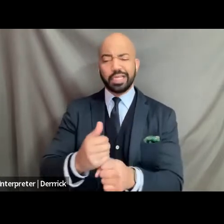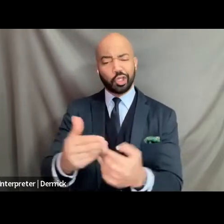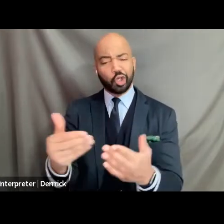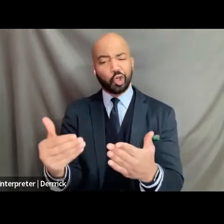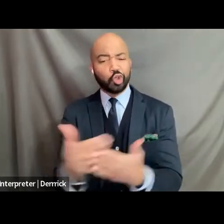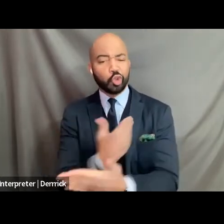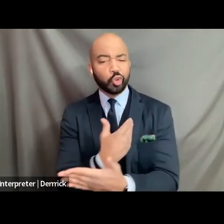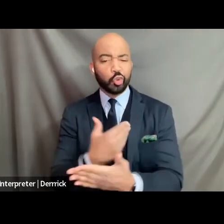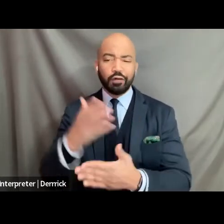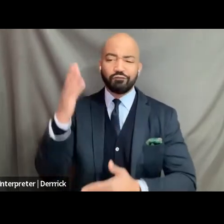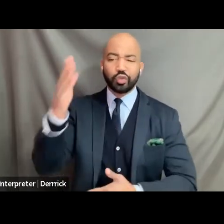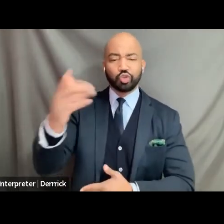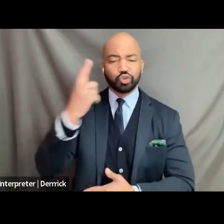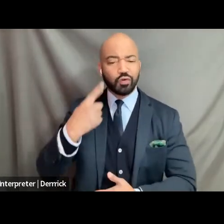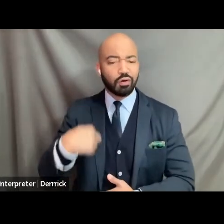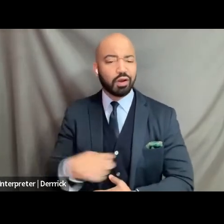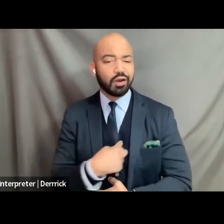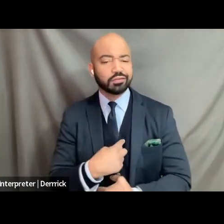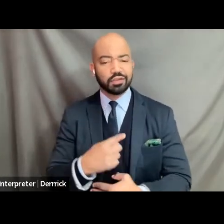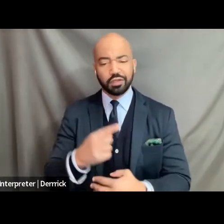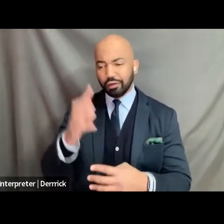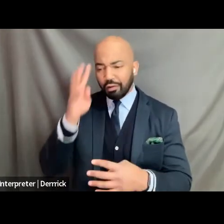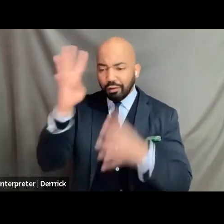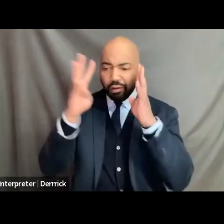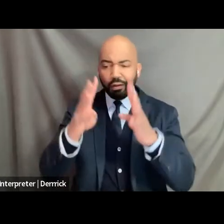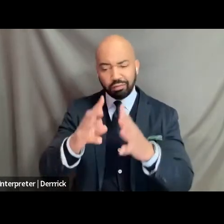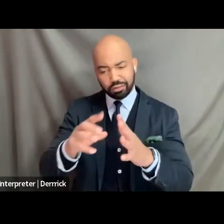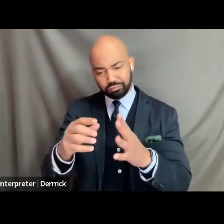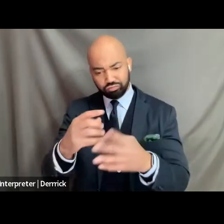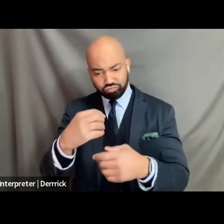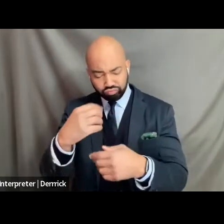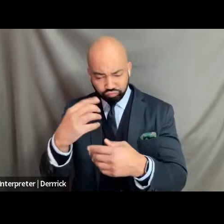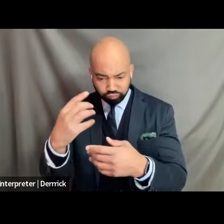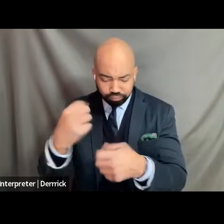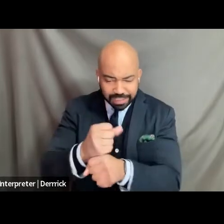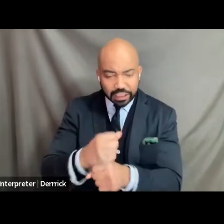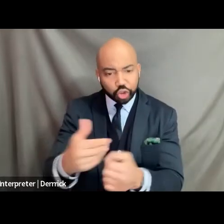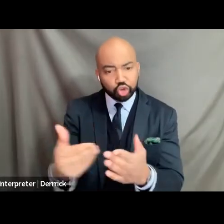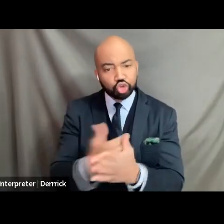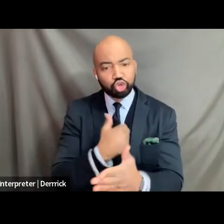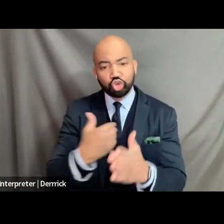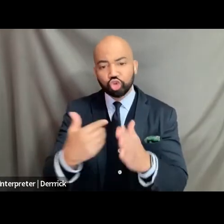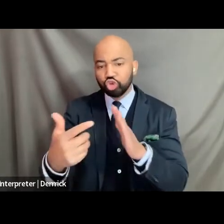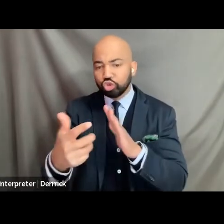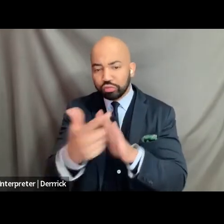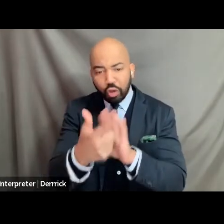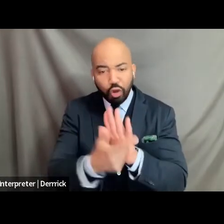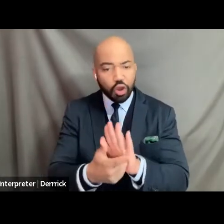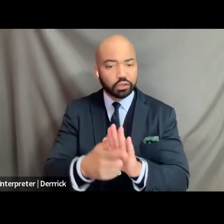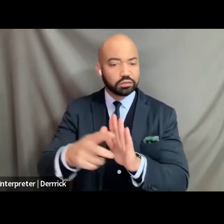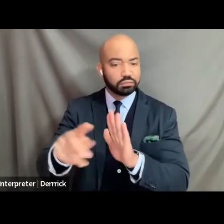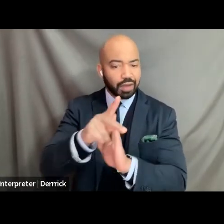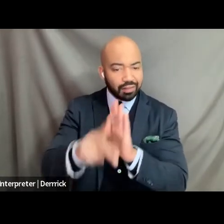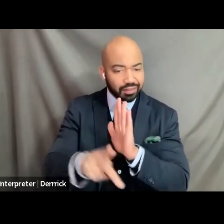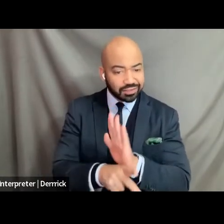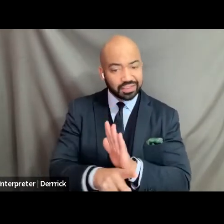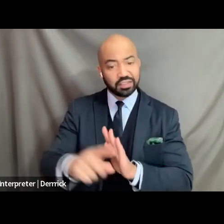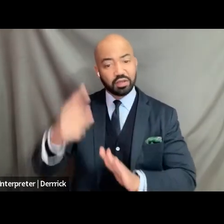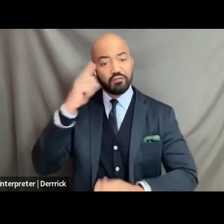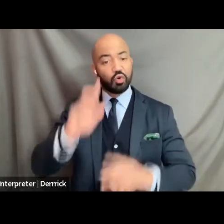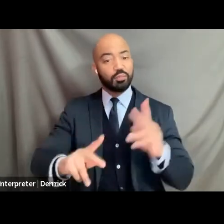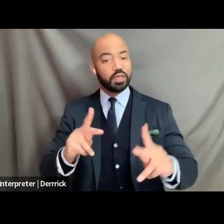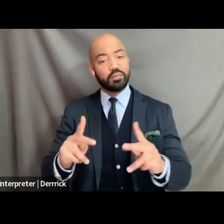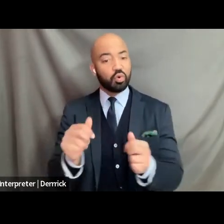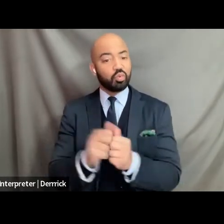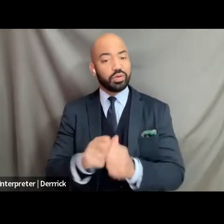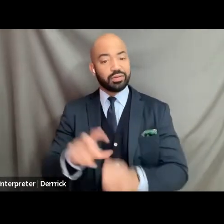of policies and law for uh disabled folk for people with disabilities it is